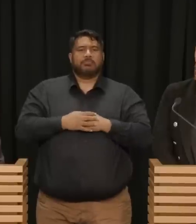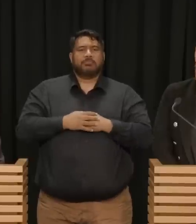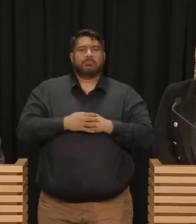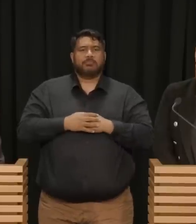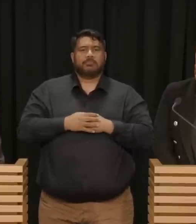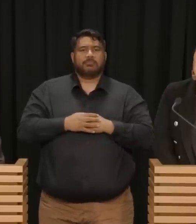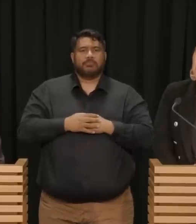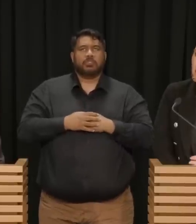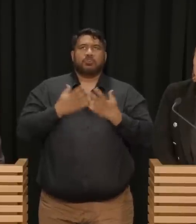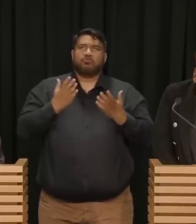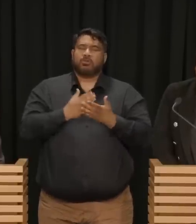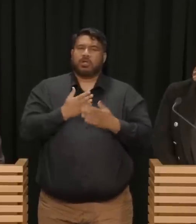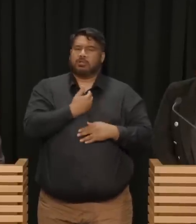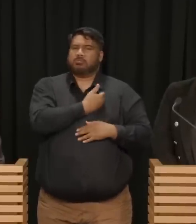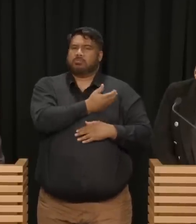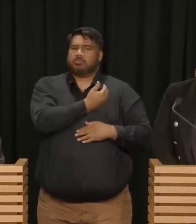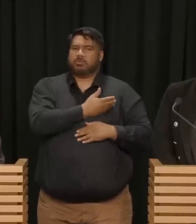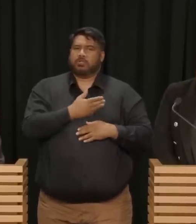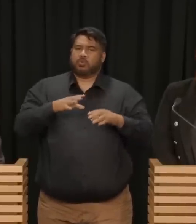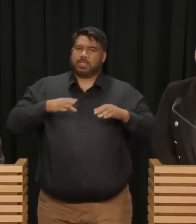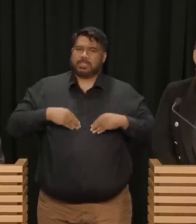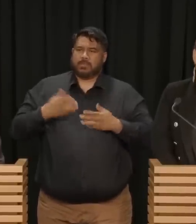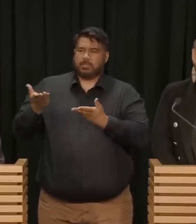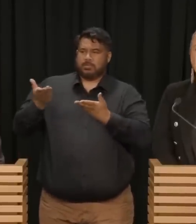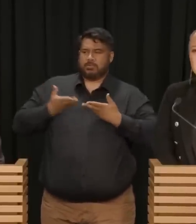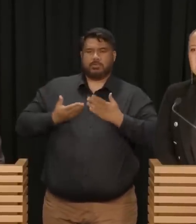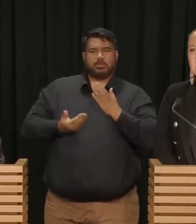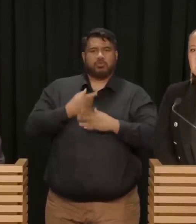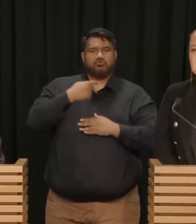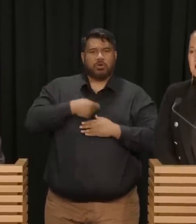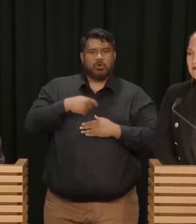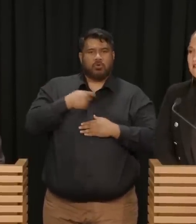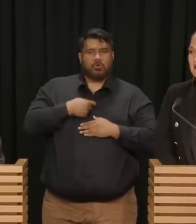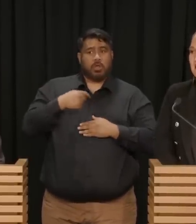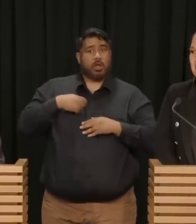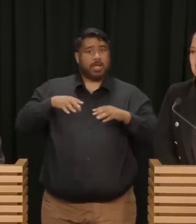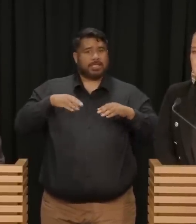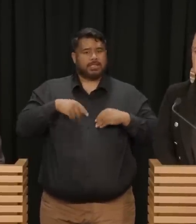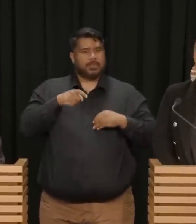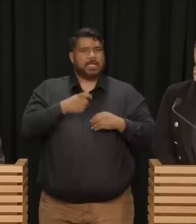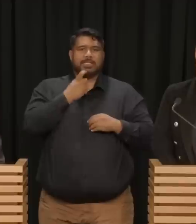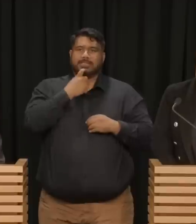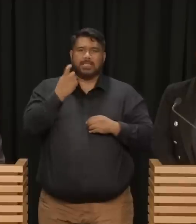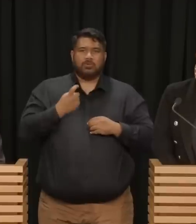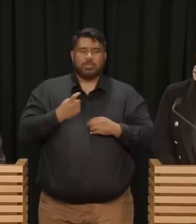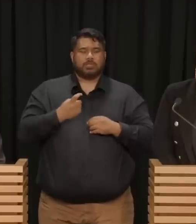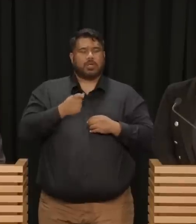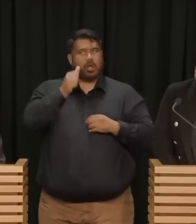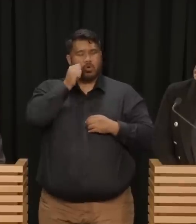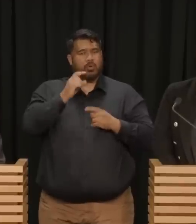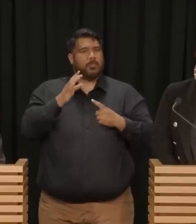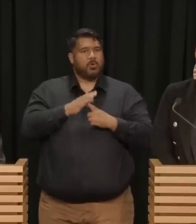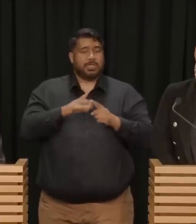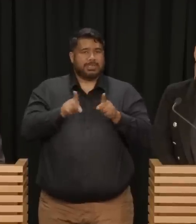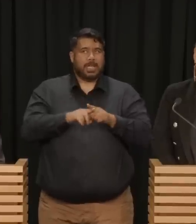to be offered this role, and I take this as seriously as I have taken any